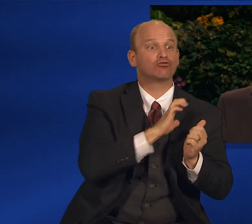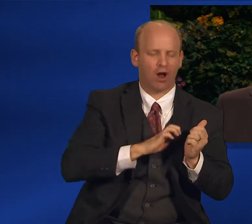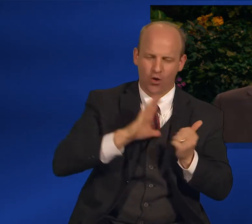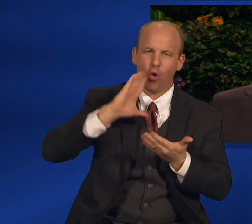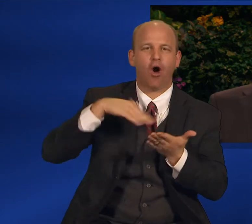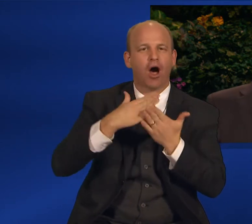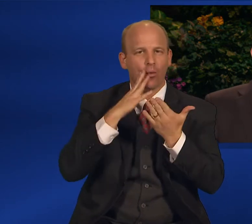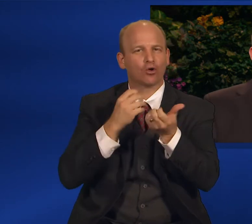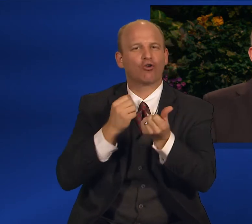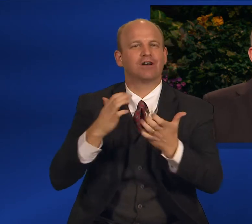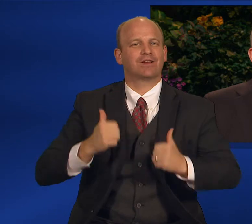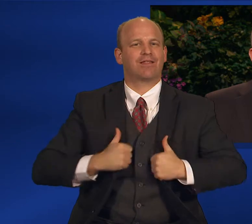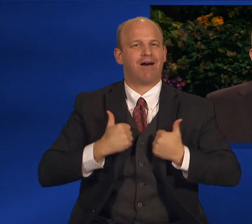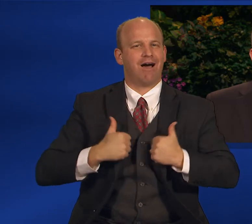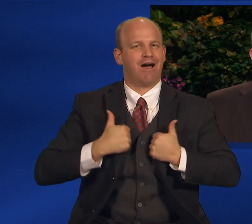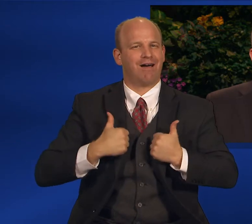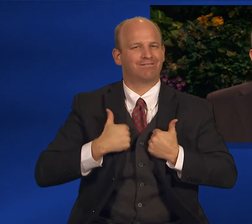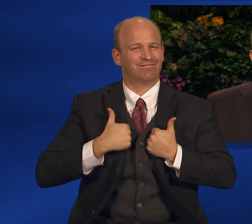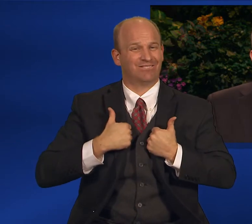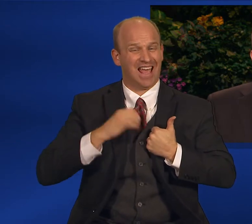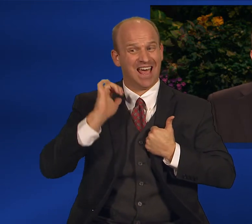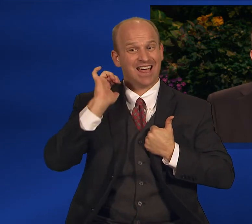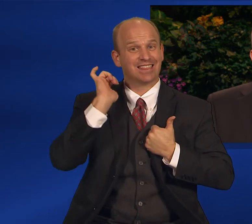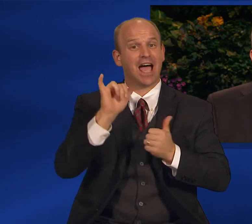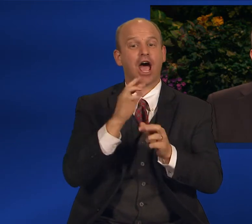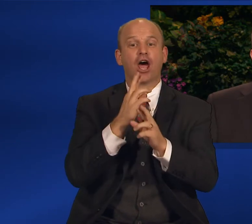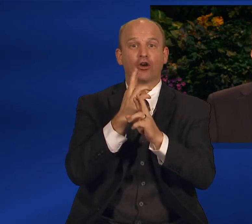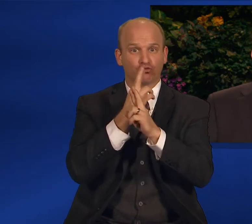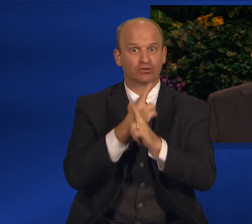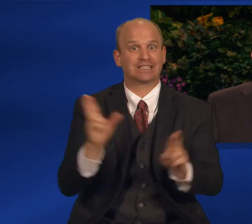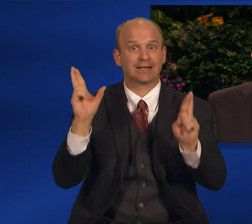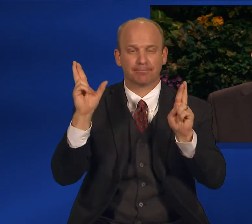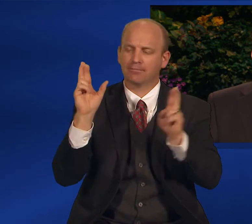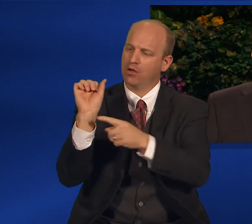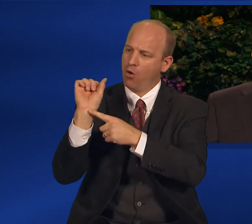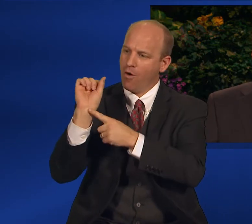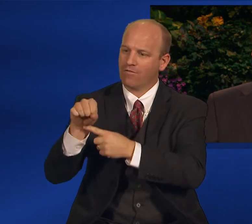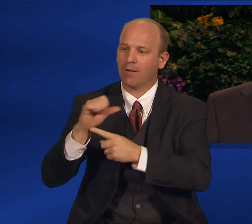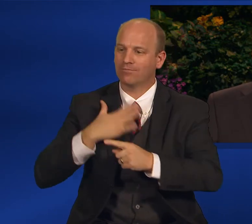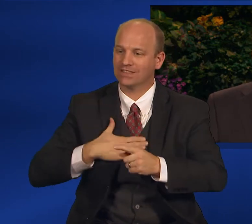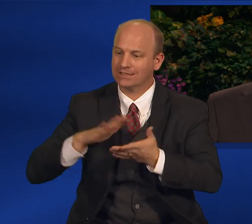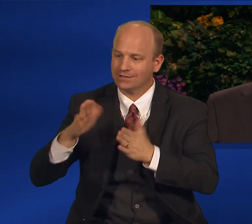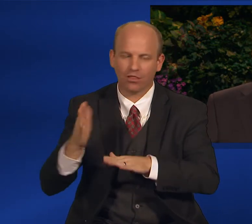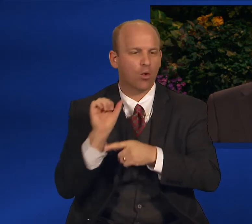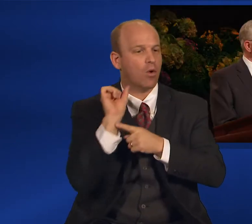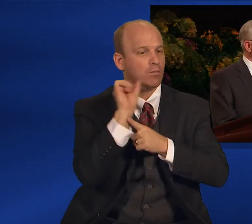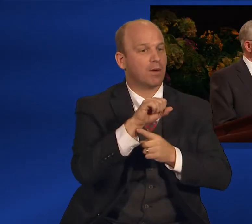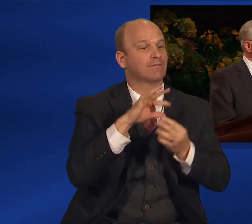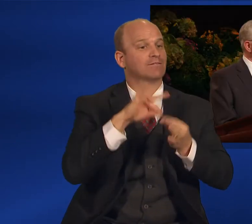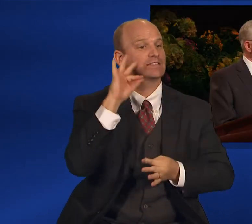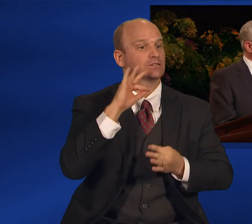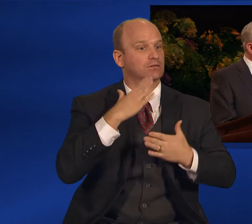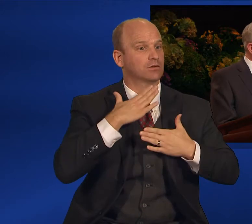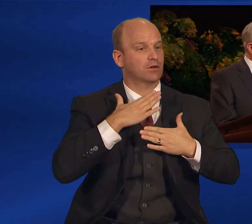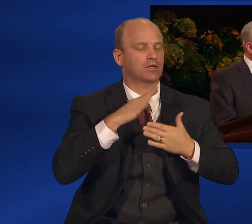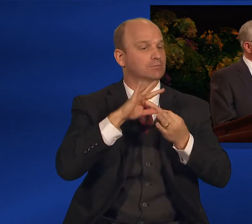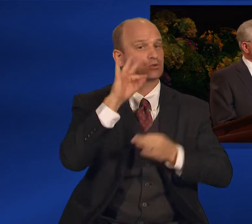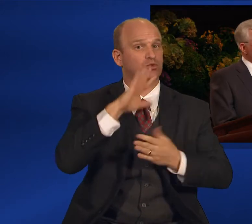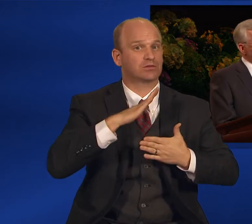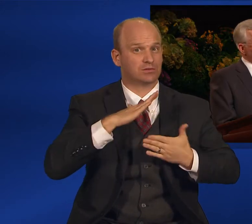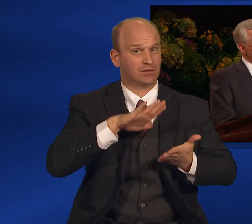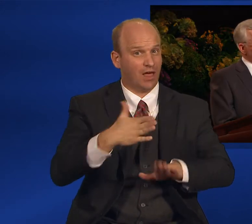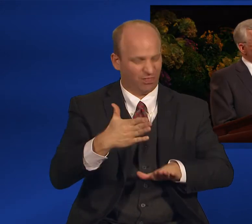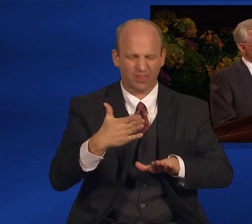redemption from physical and spiritual death is both universal and without condition. The second